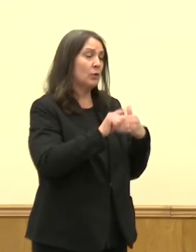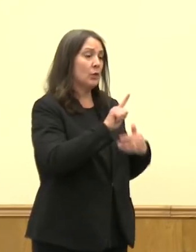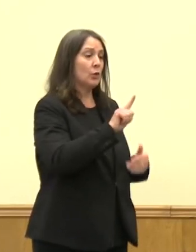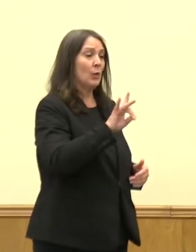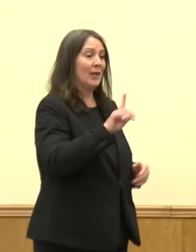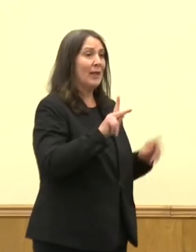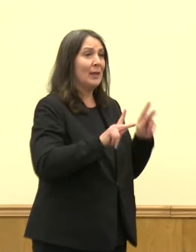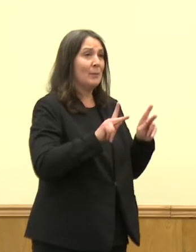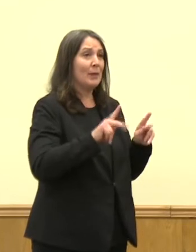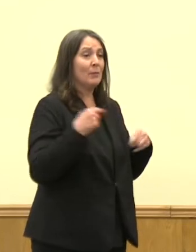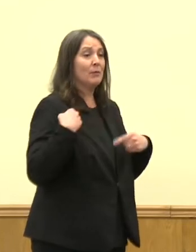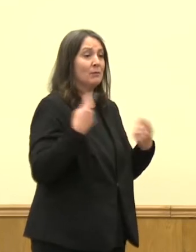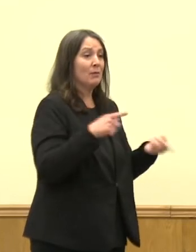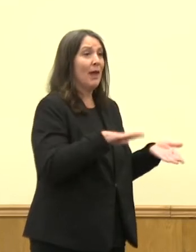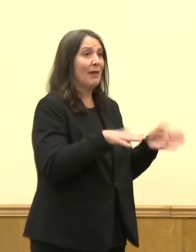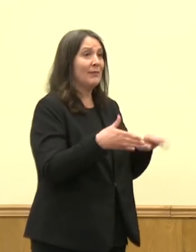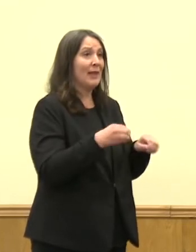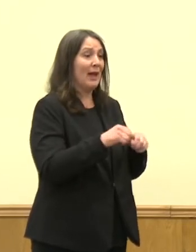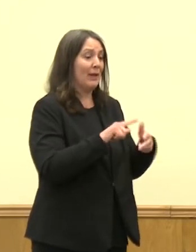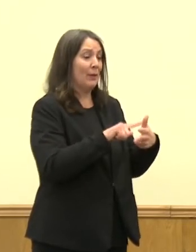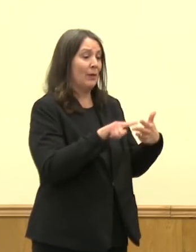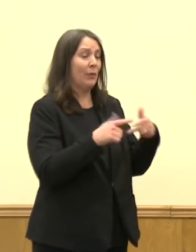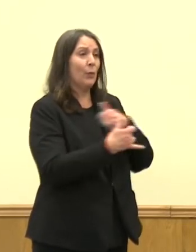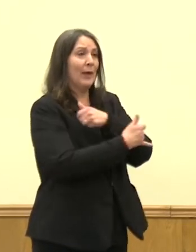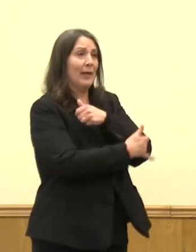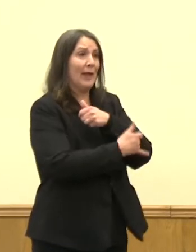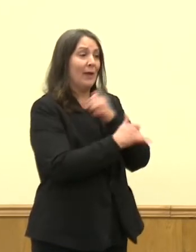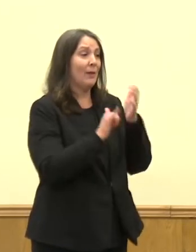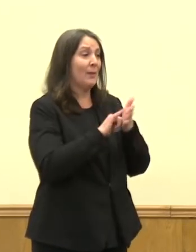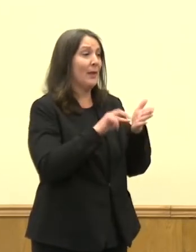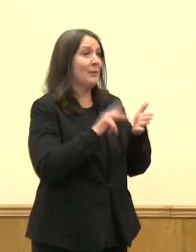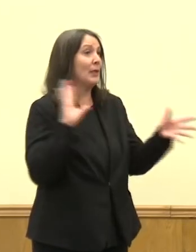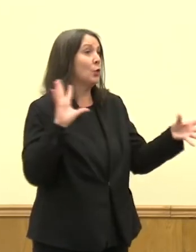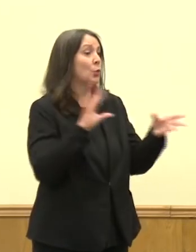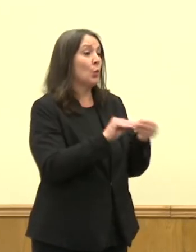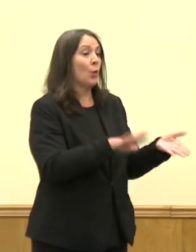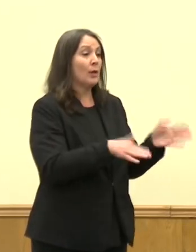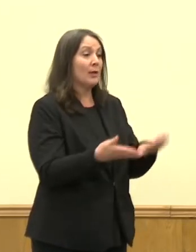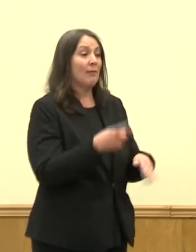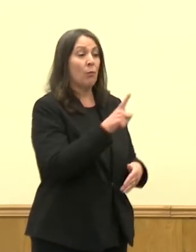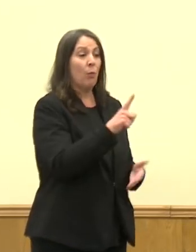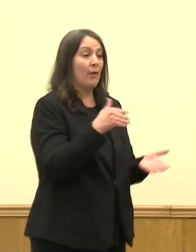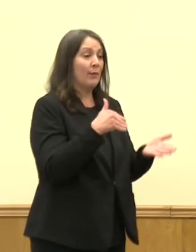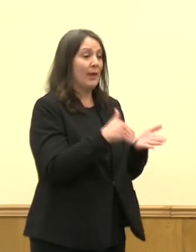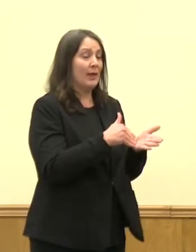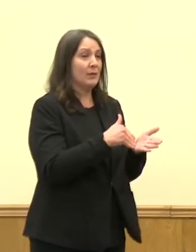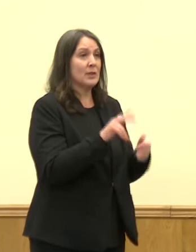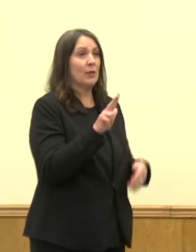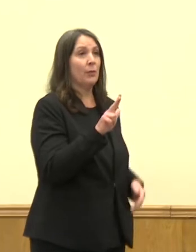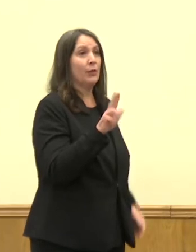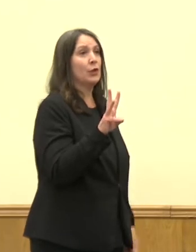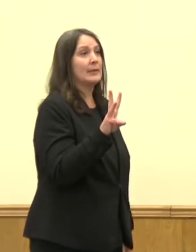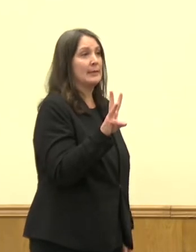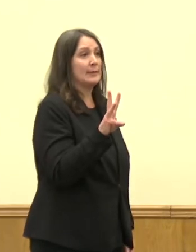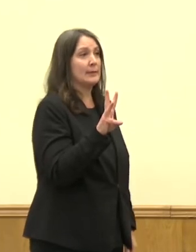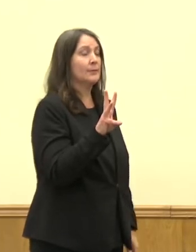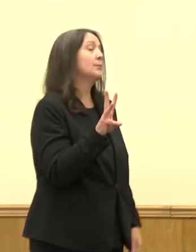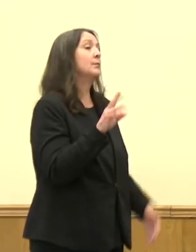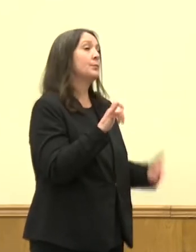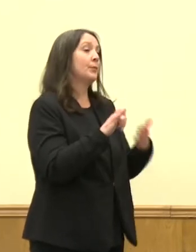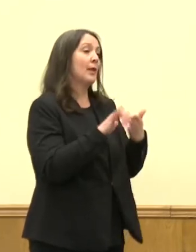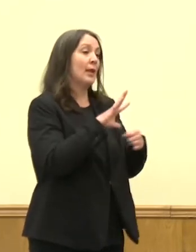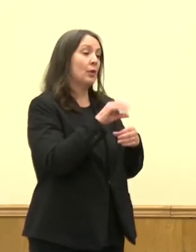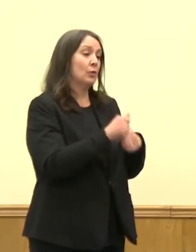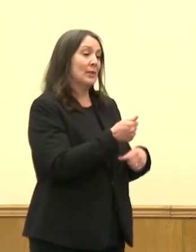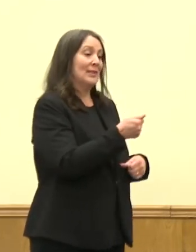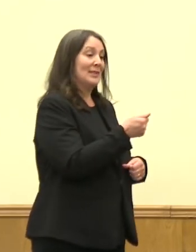deaths in the Tri-County, bringing our total to 1,036. That includes